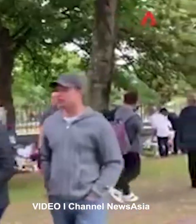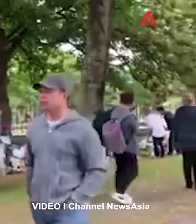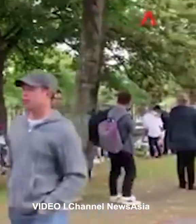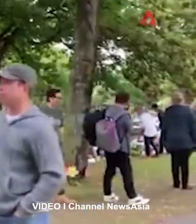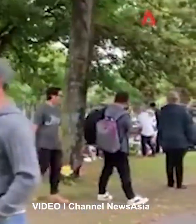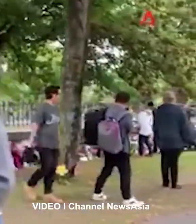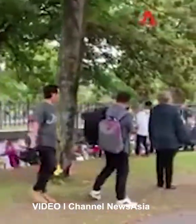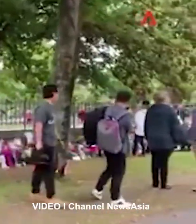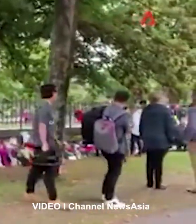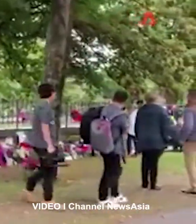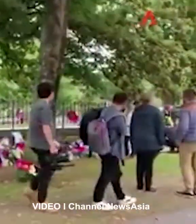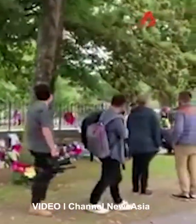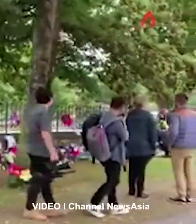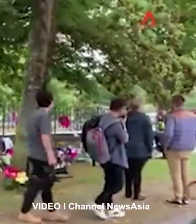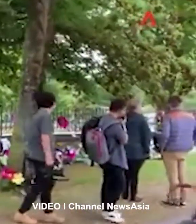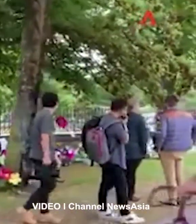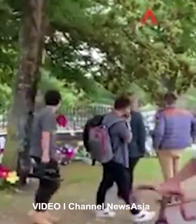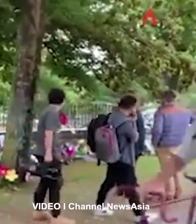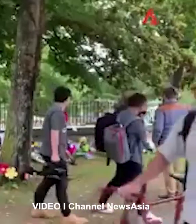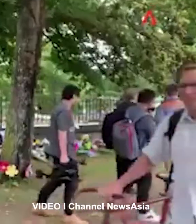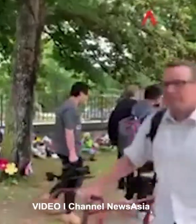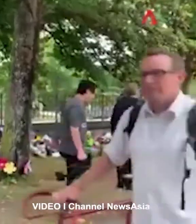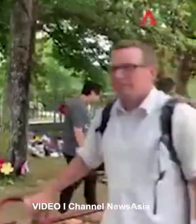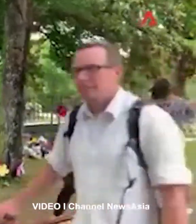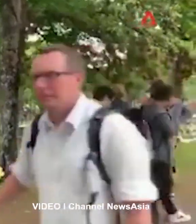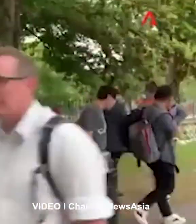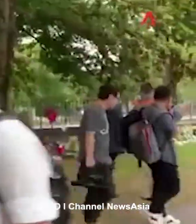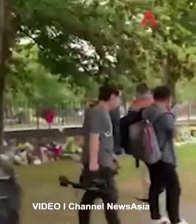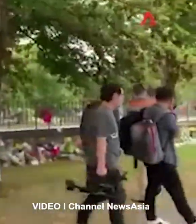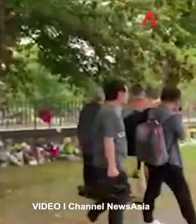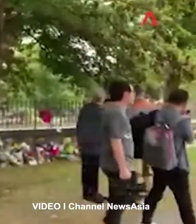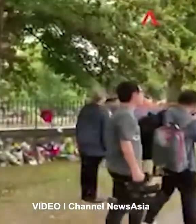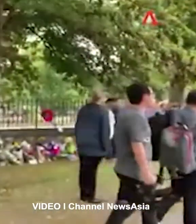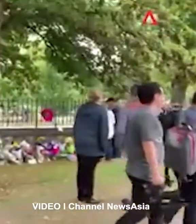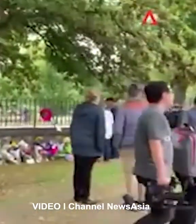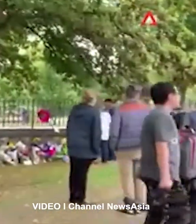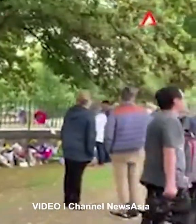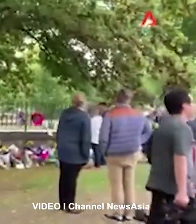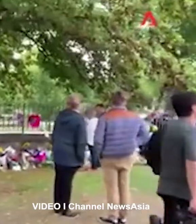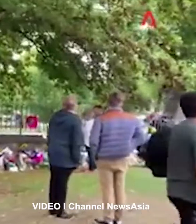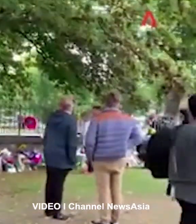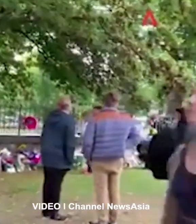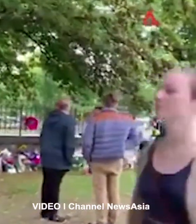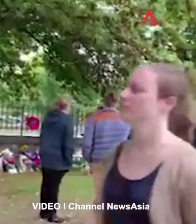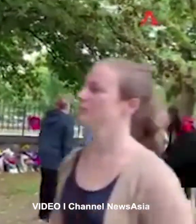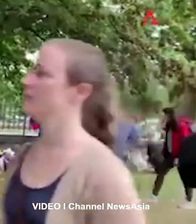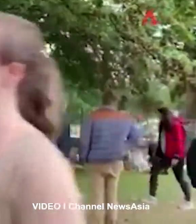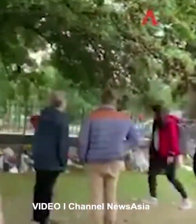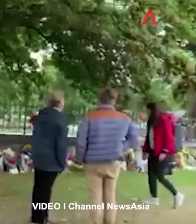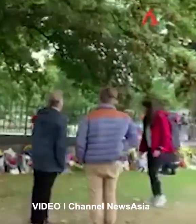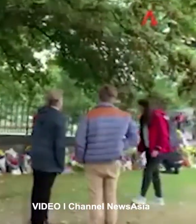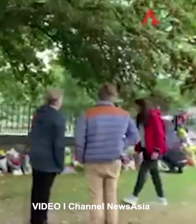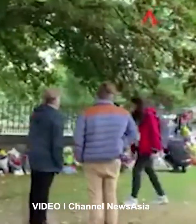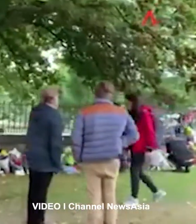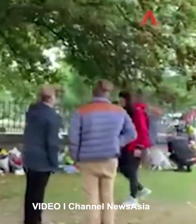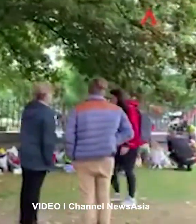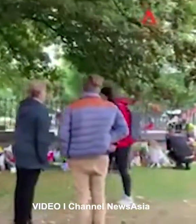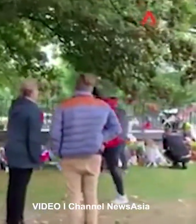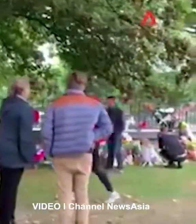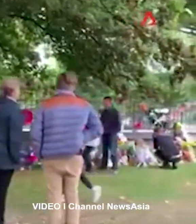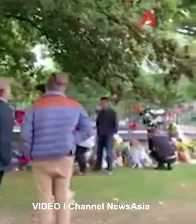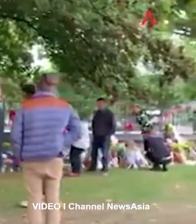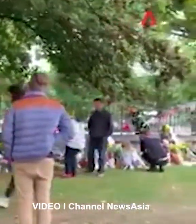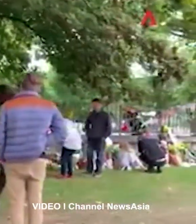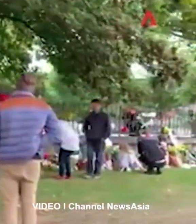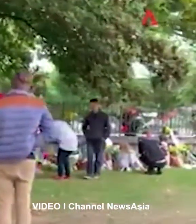The 28-year-old man charged with murder has been remanded in custody until April 5th and police say